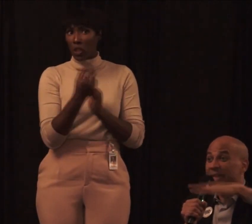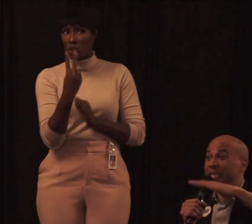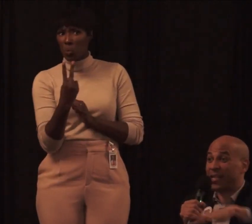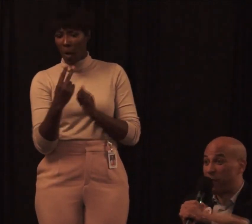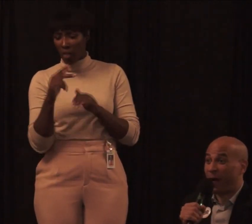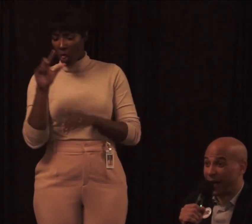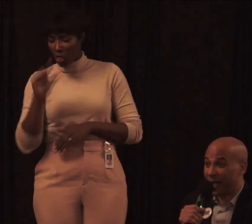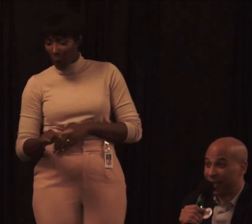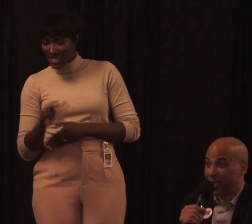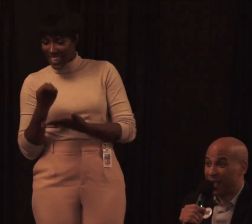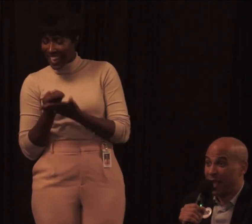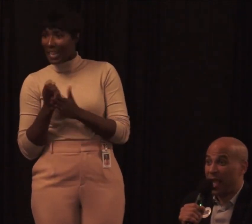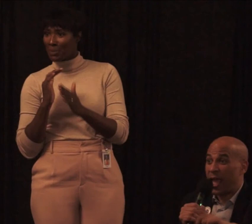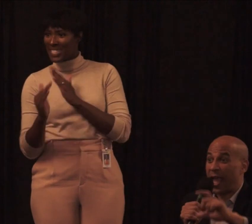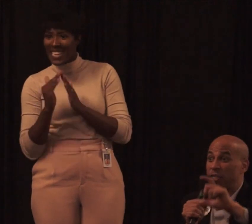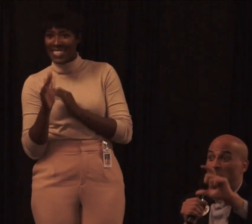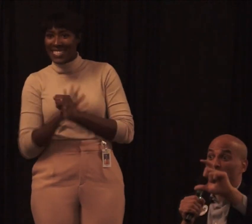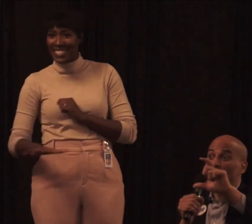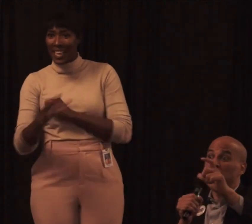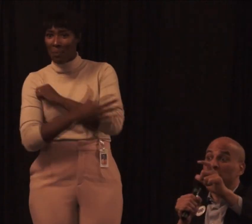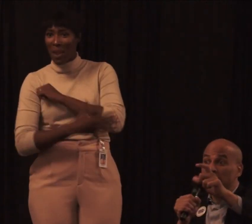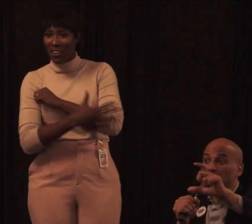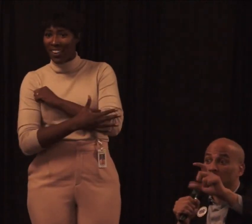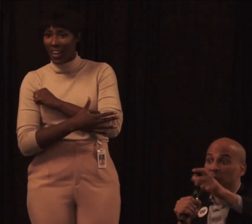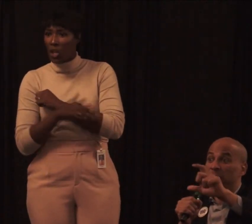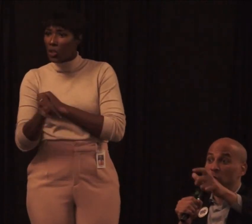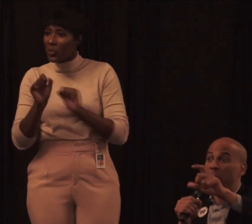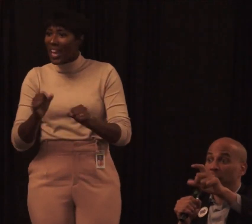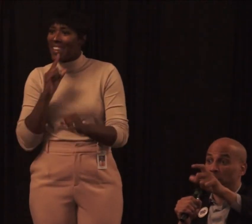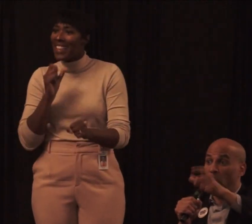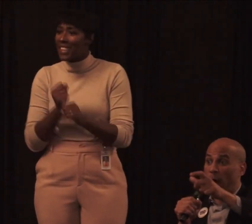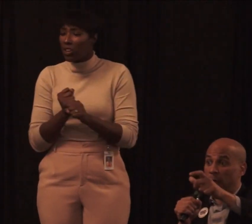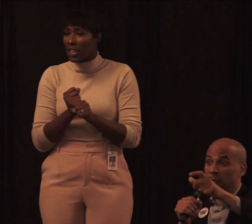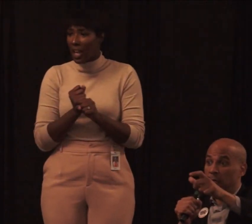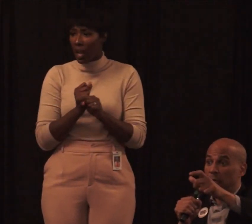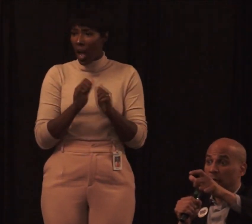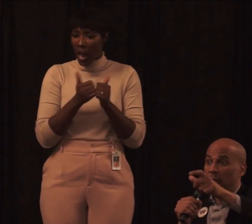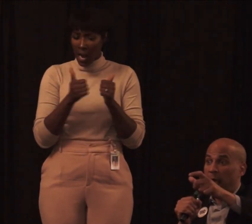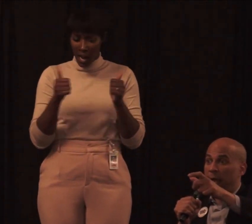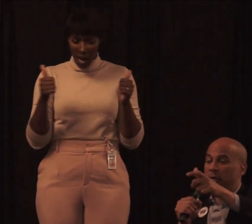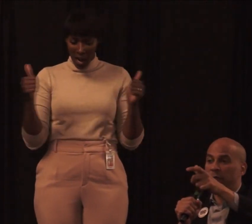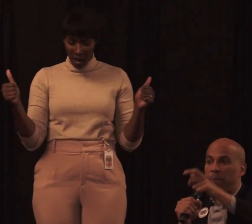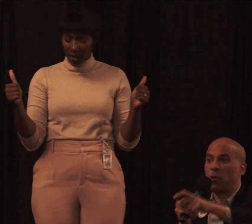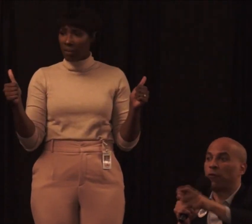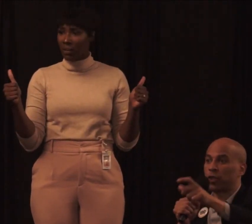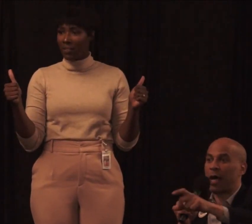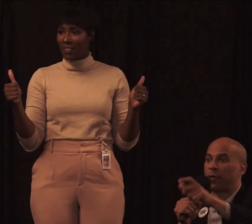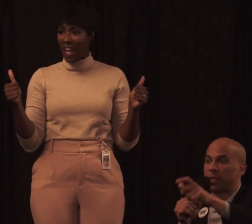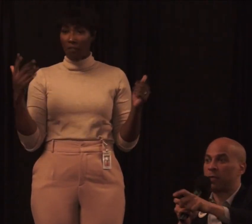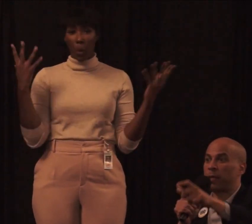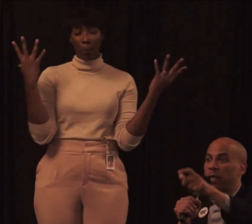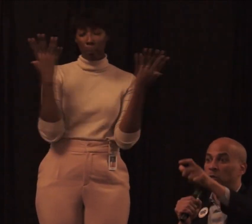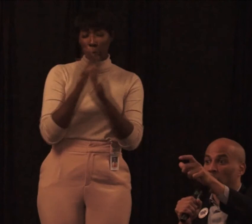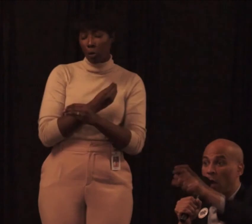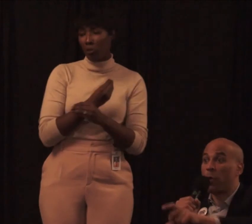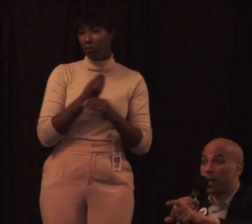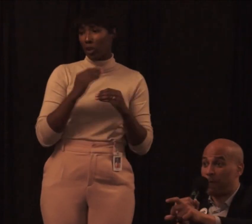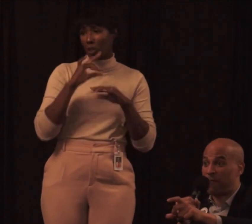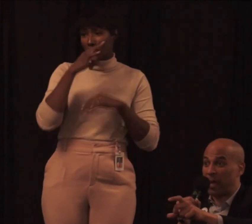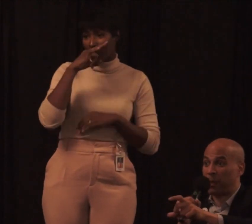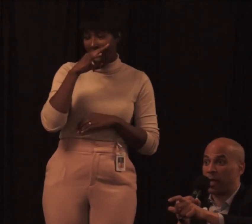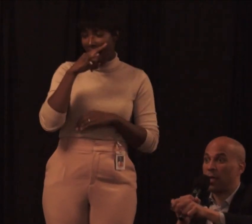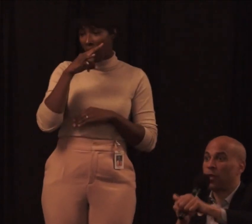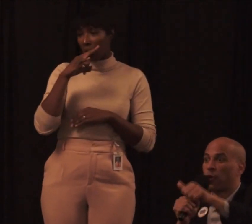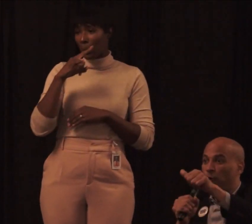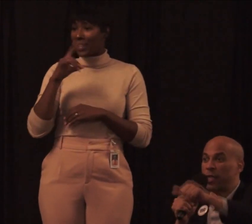income cities in America. And so you could literally be a few miles apart and to have a beautiful child with a disability to a low